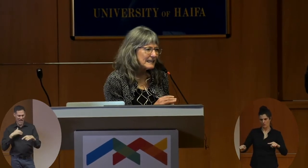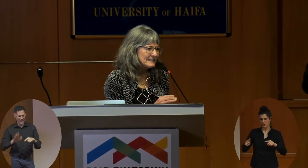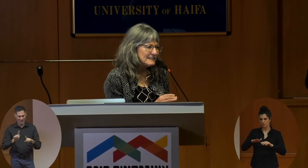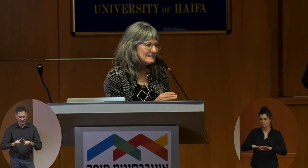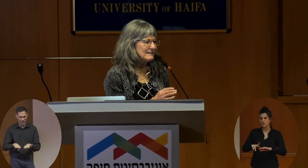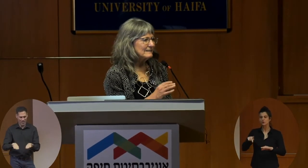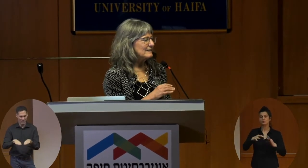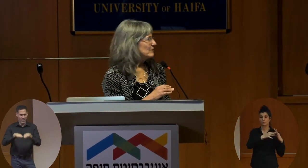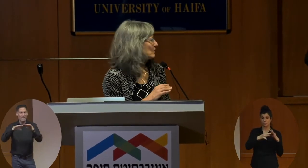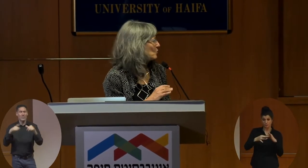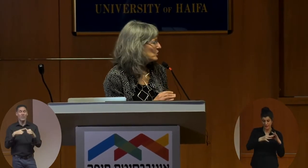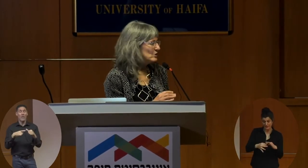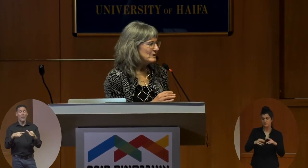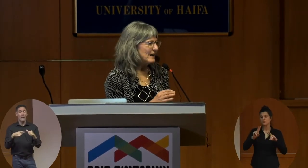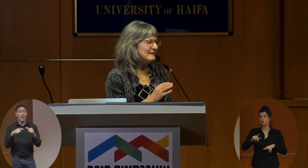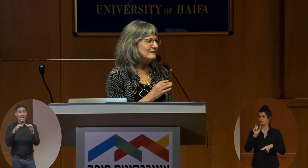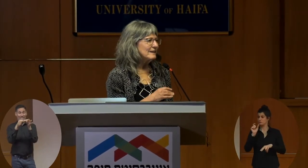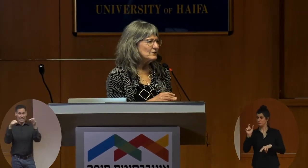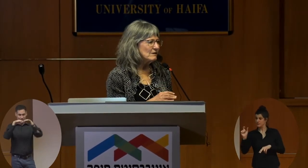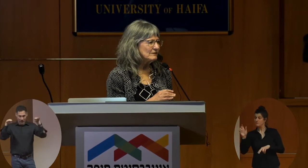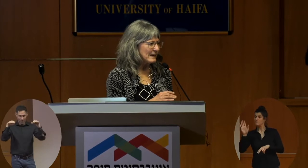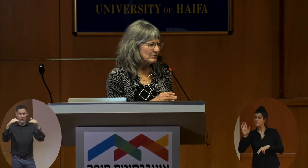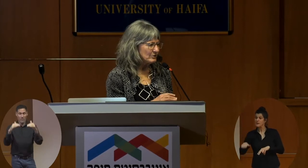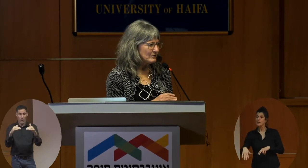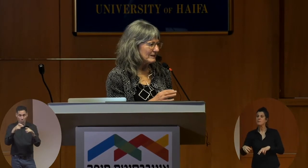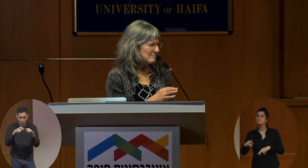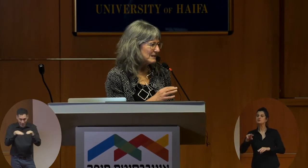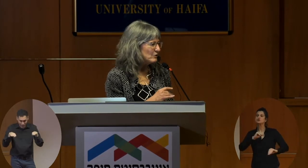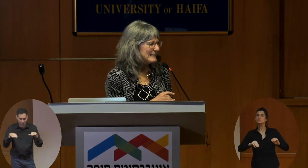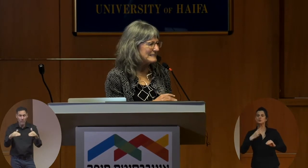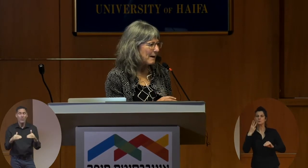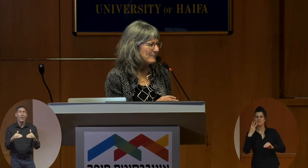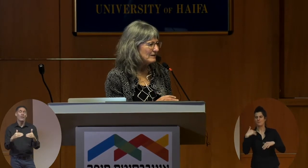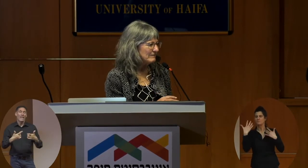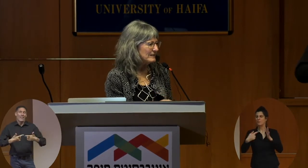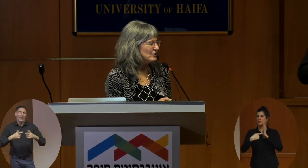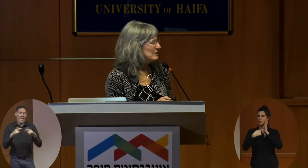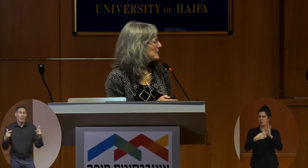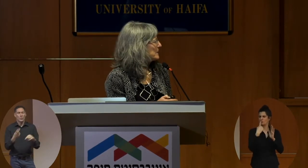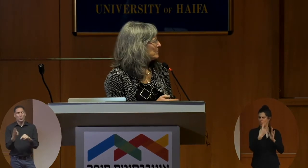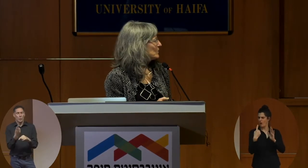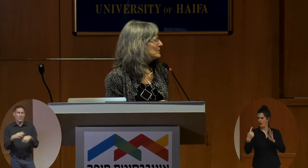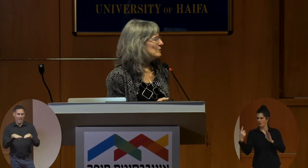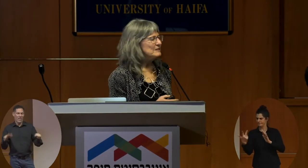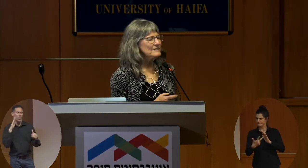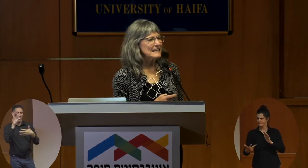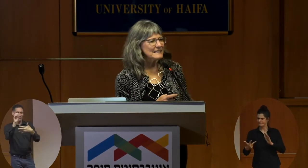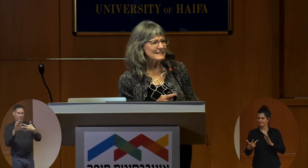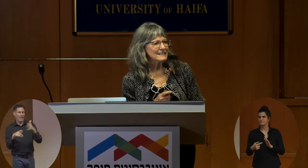sentence, at the level of the word, and at the level of language use. And I'm going to give you an example of each. So in terms of sentences,